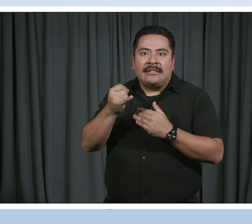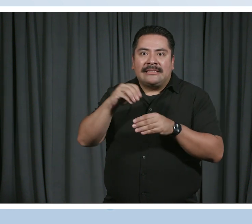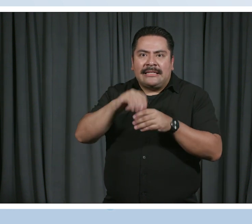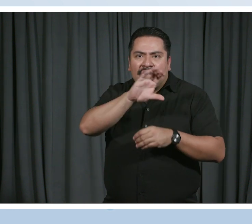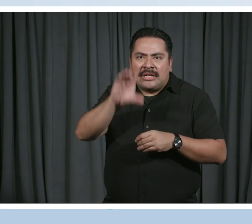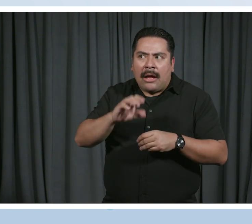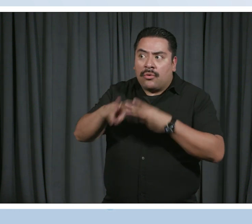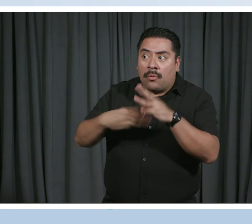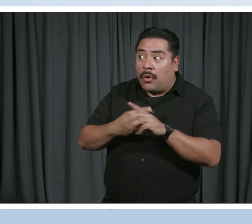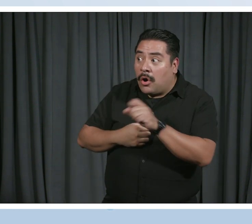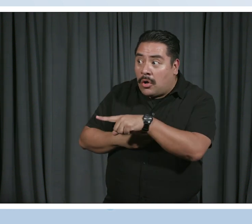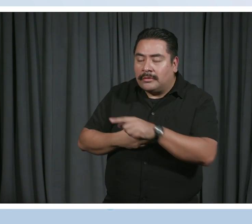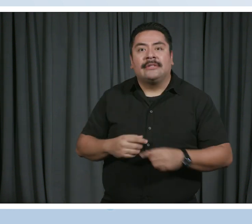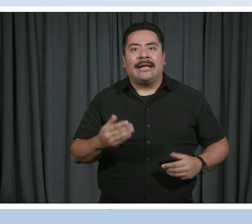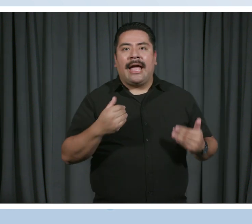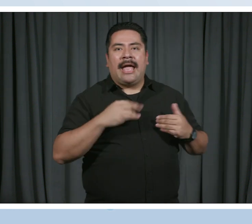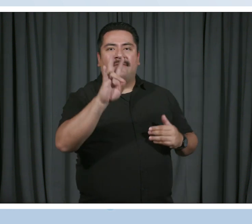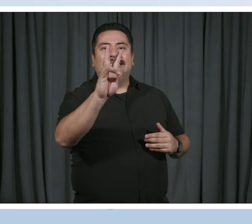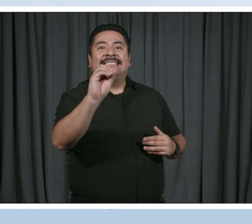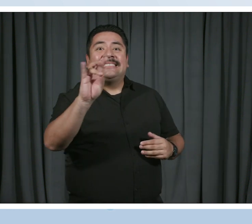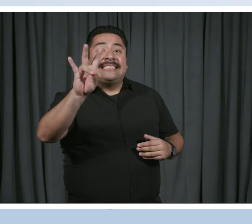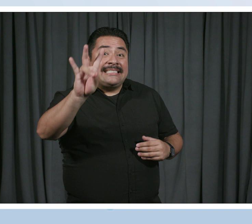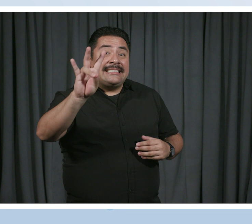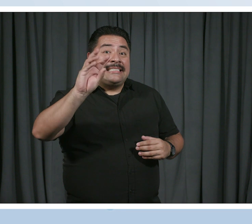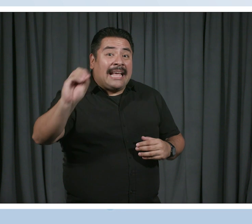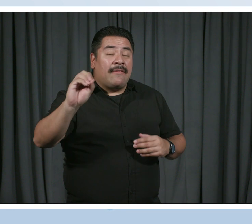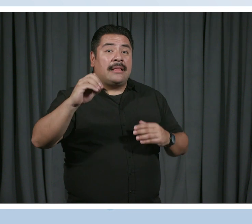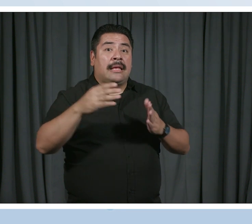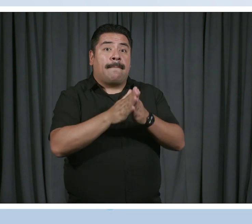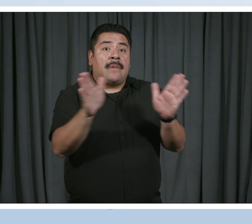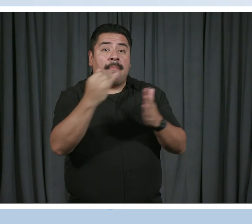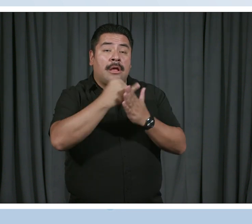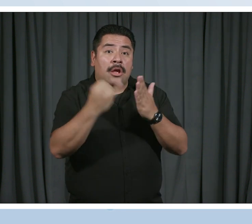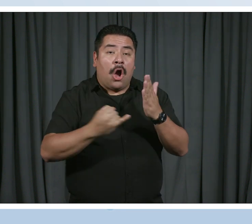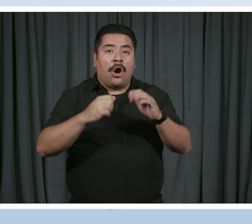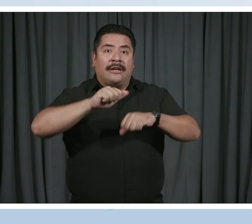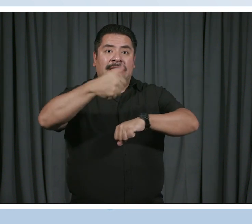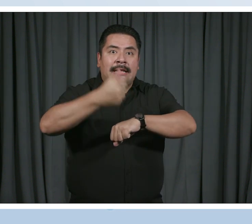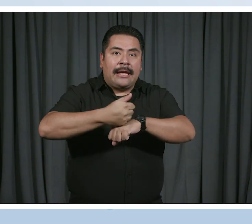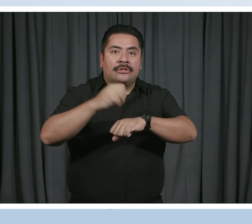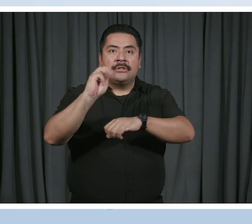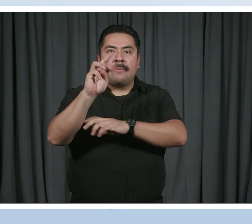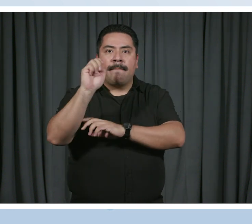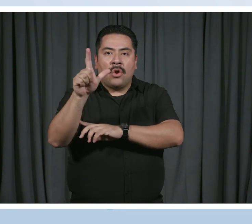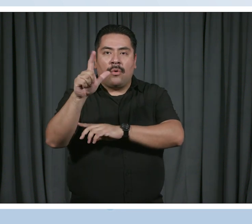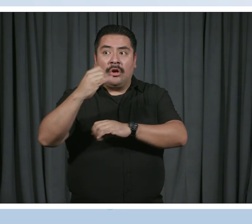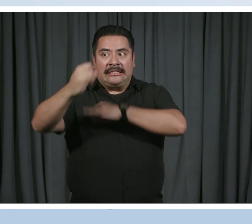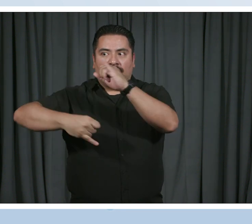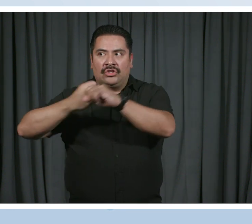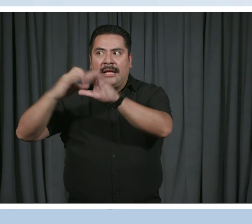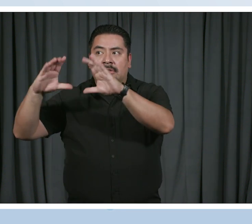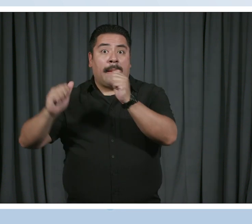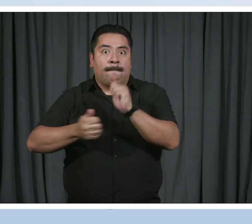I'm getting close to 70 public art installations and murals internationally. Chicago definitely has